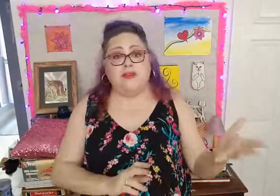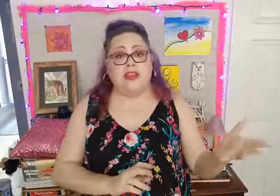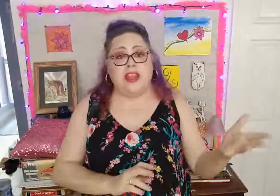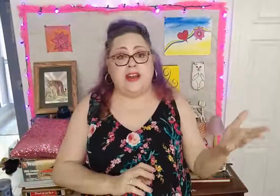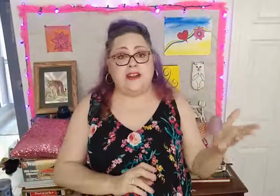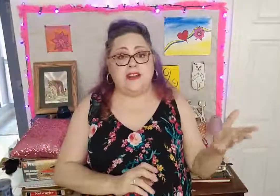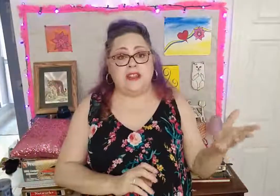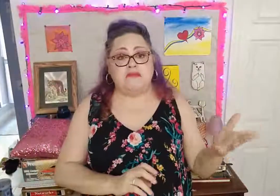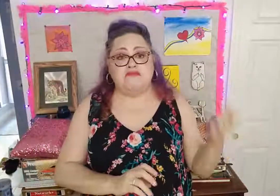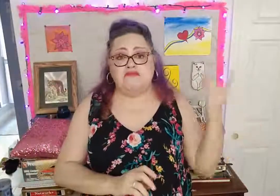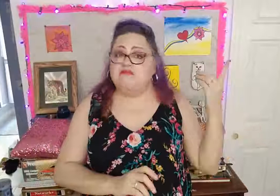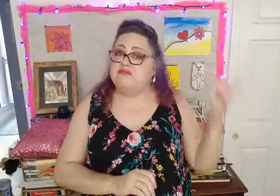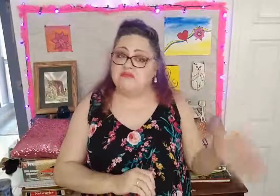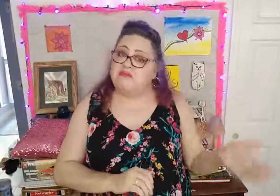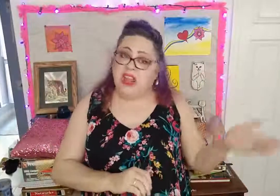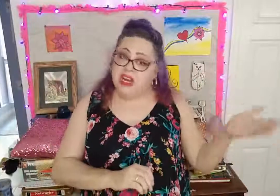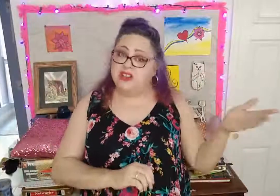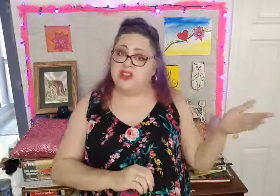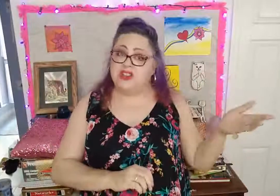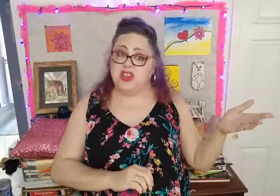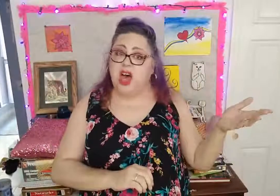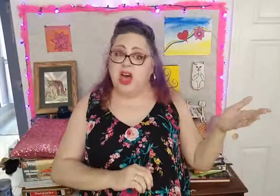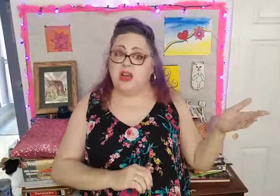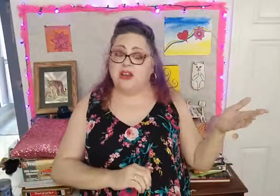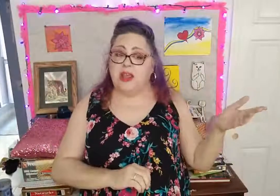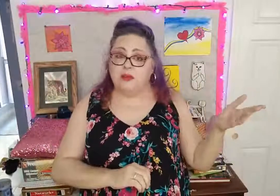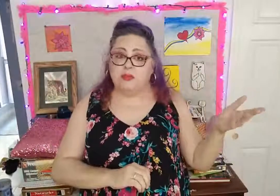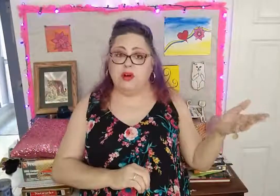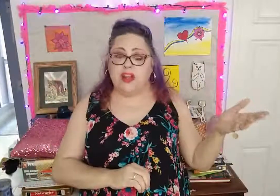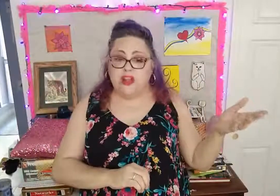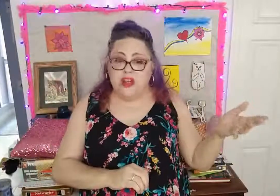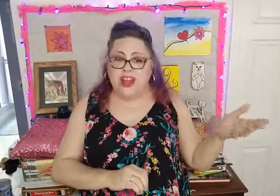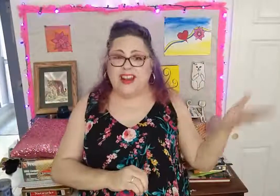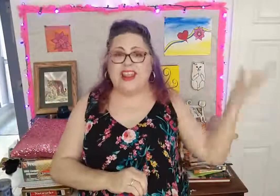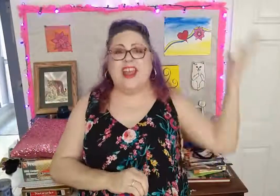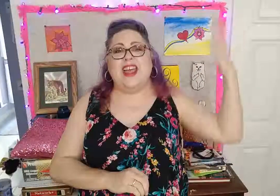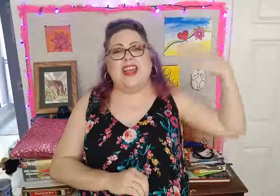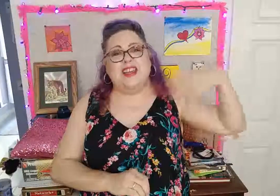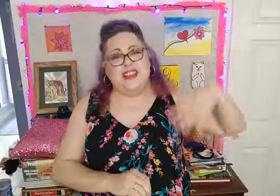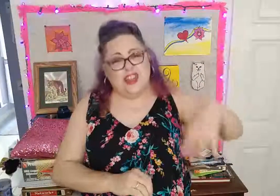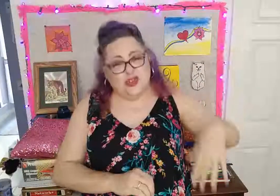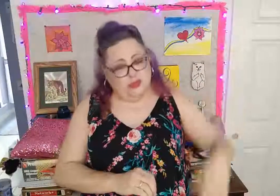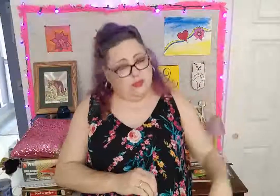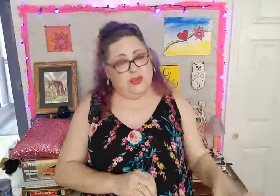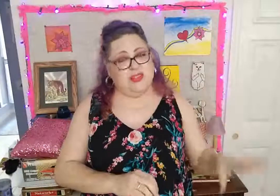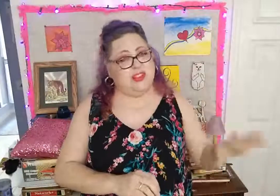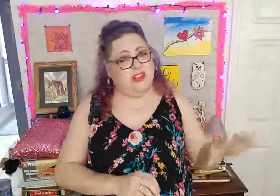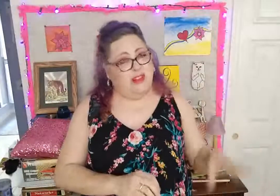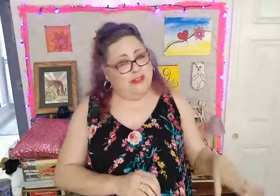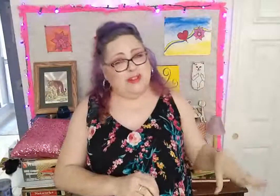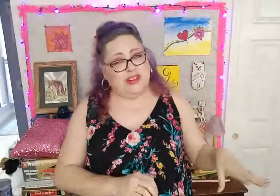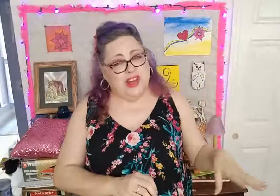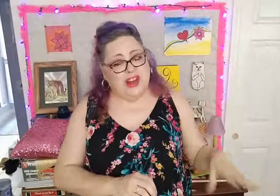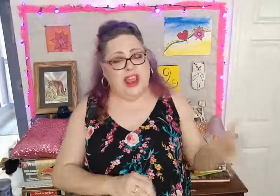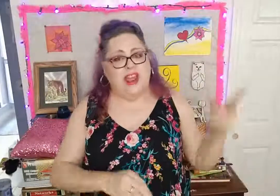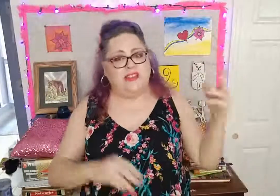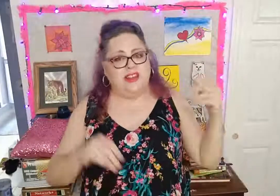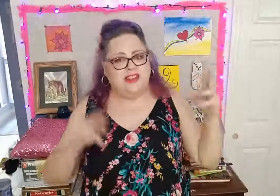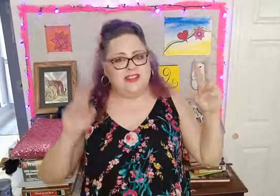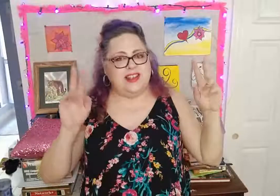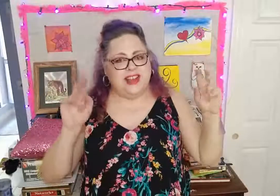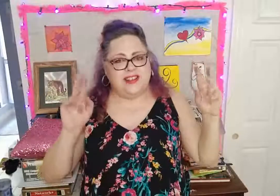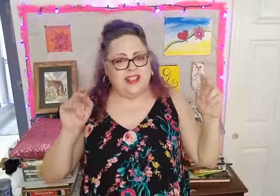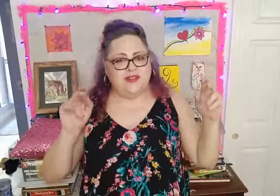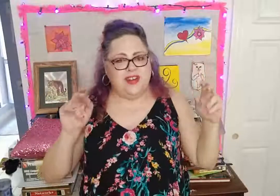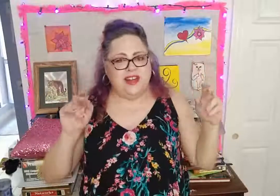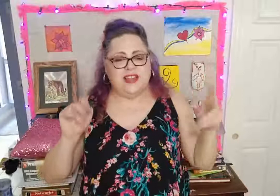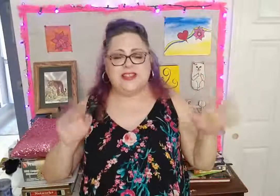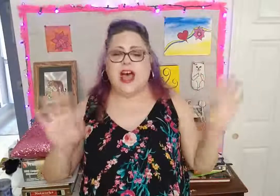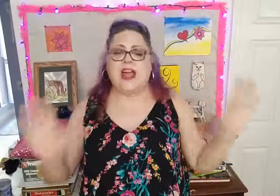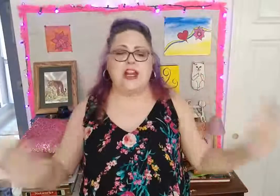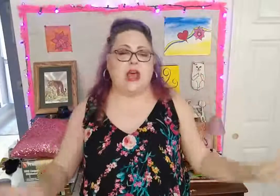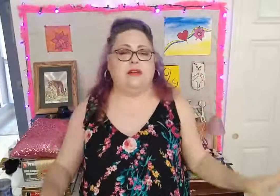their fajitas. They didn't suck. They were pretty good. The shrimp was a little overdone. had the Texas fajitas. I know,